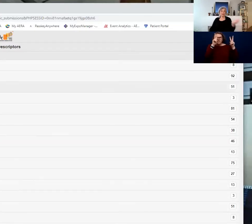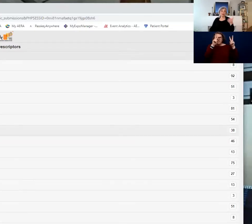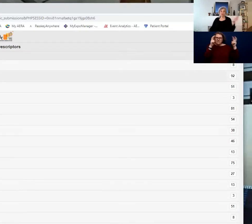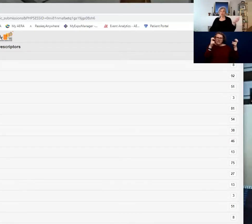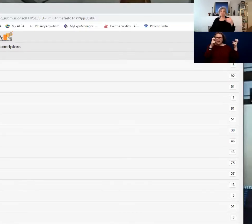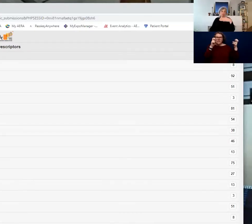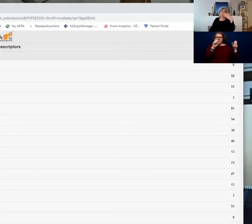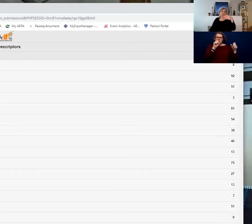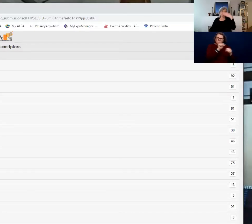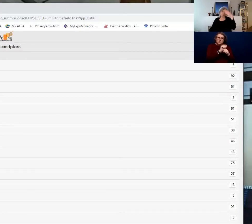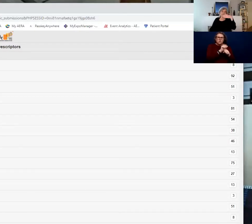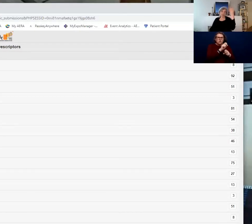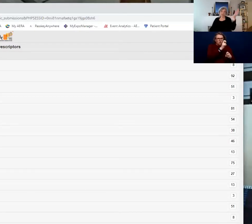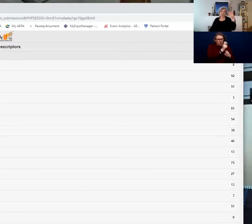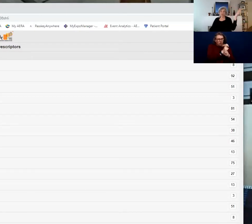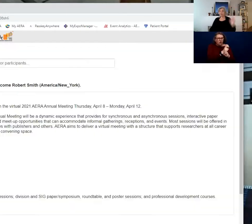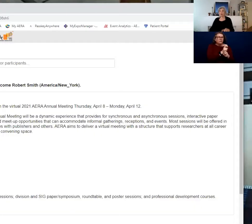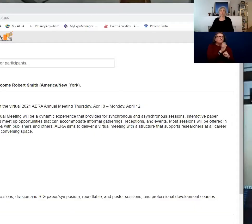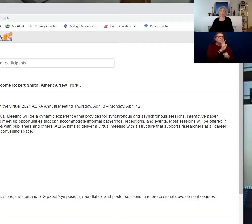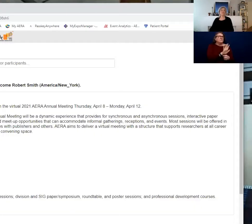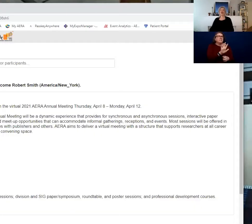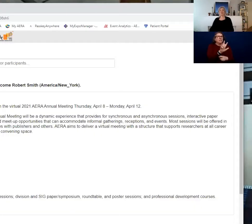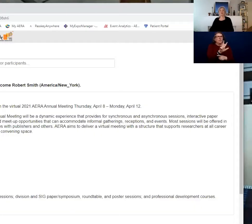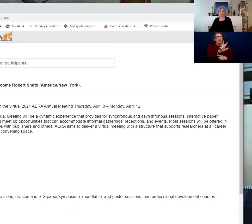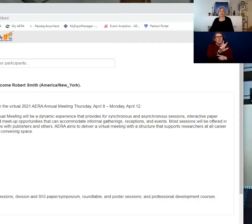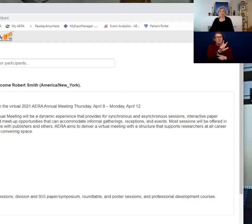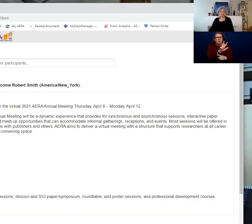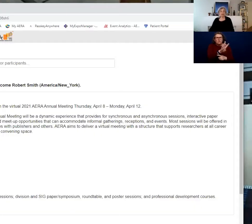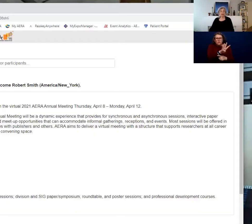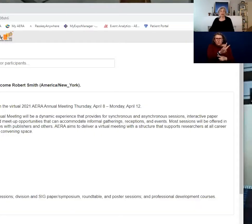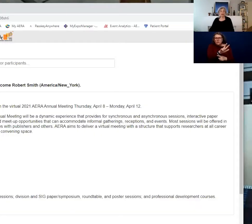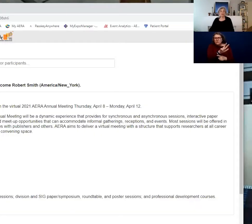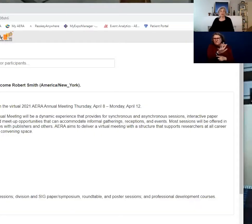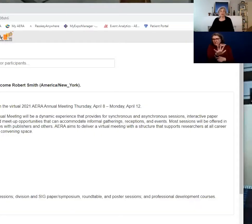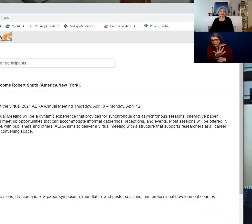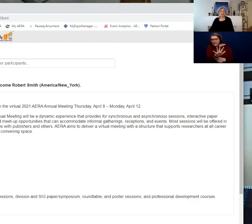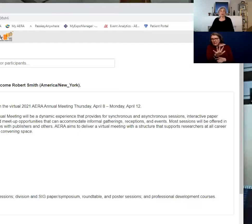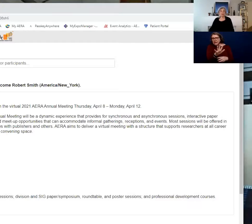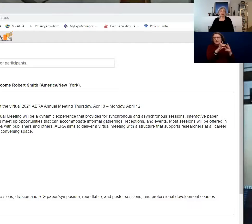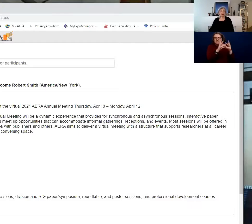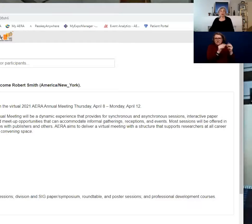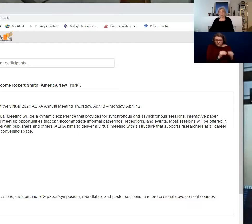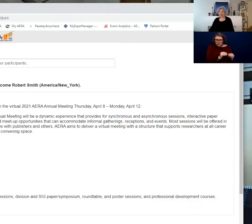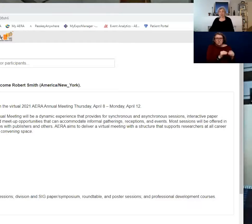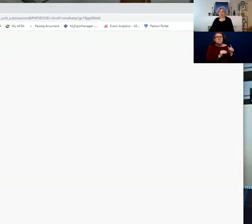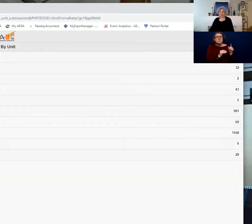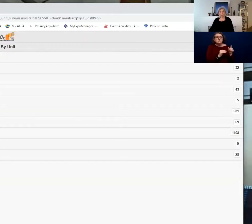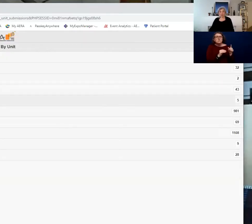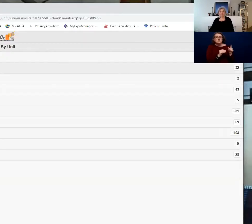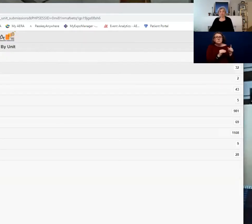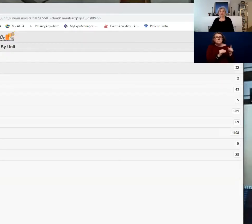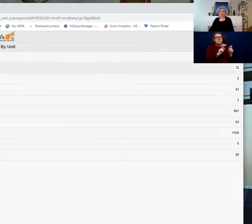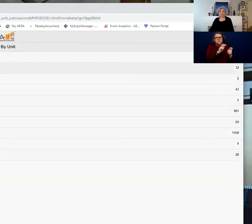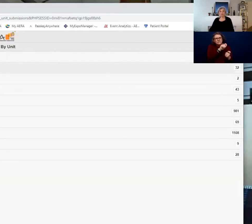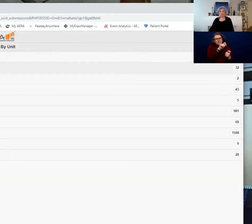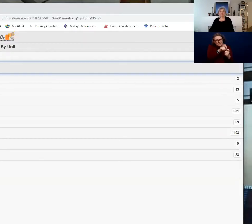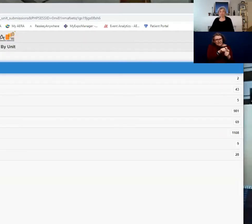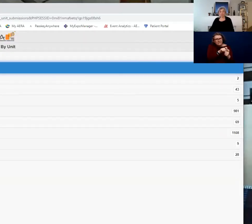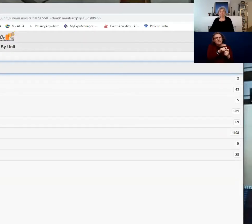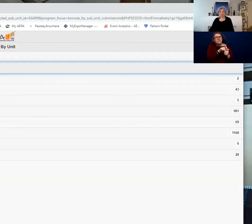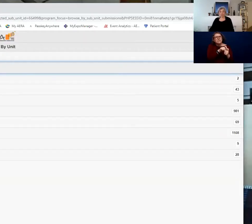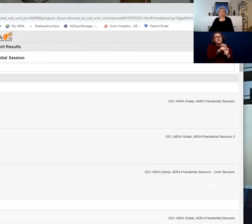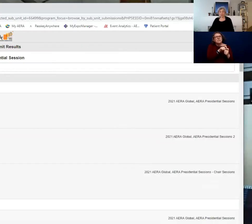and there are some 34 or five of them around the